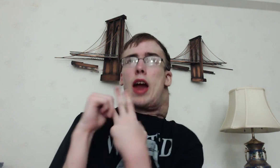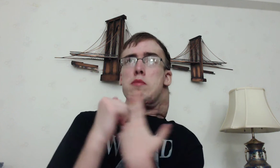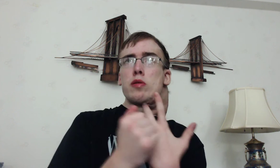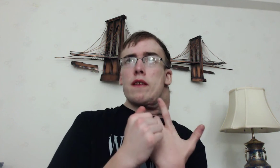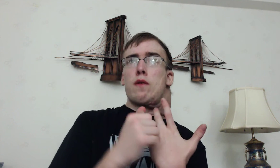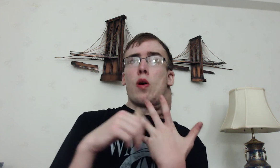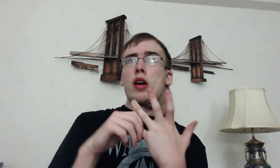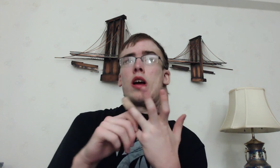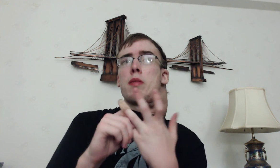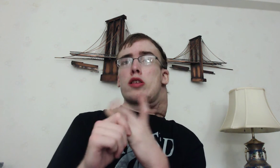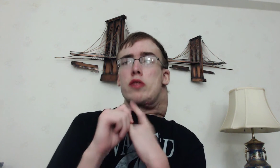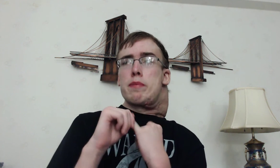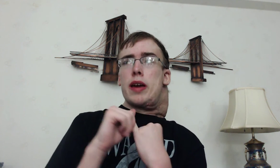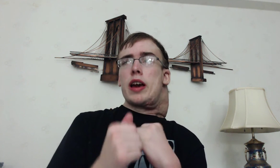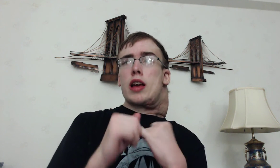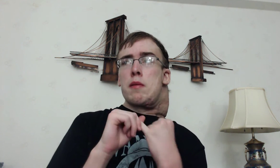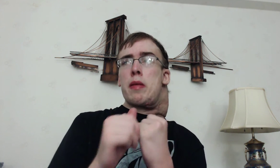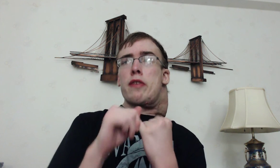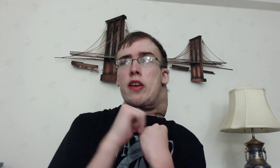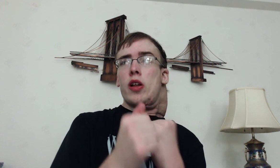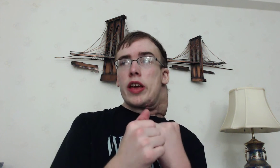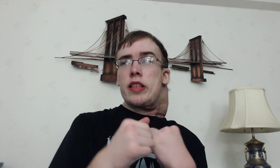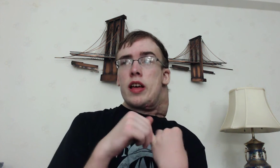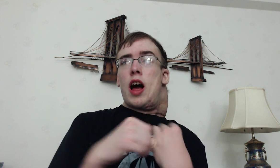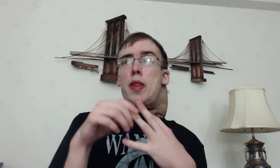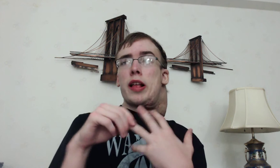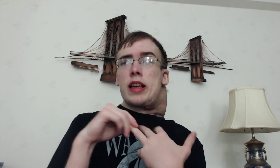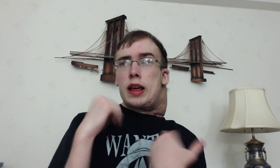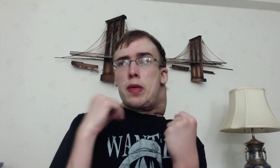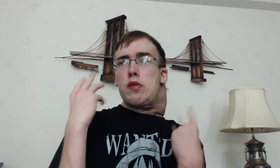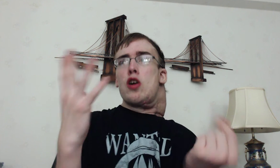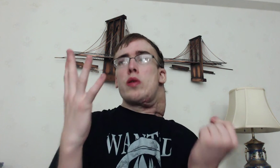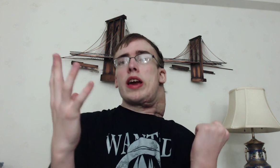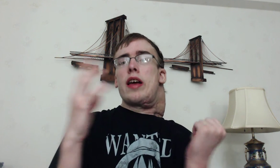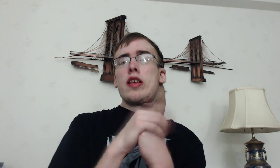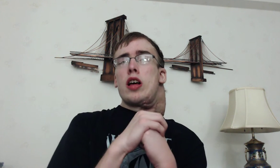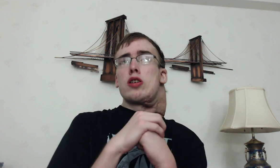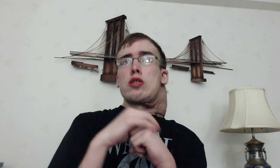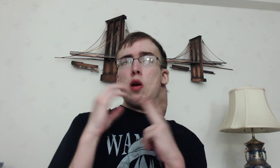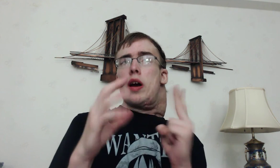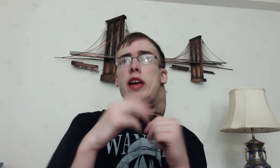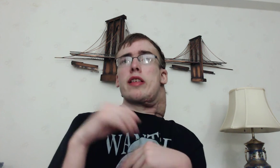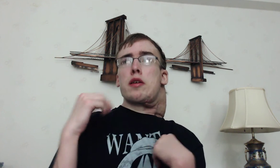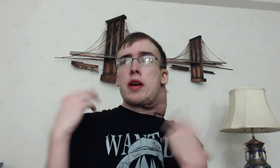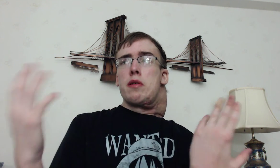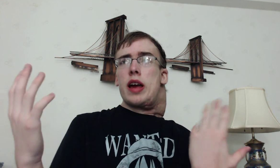and Marineford The 3 biggest government facilities I mean, people know who he is There's no way he can disappear again